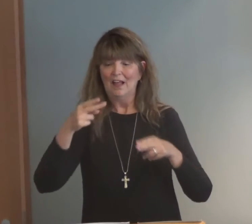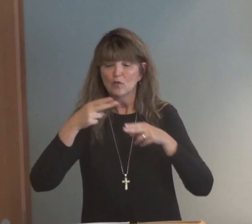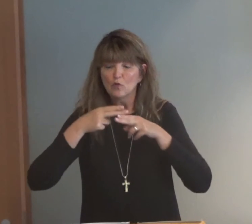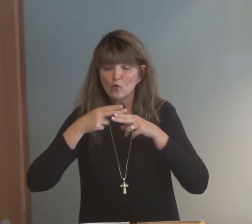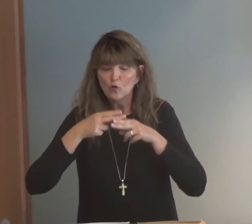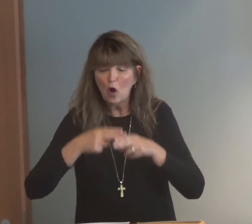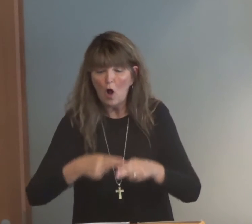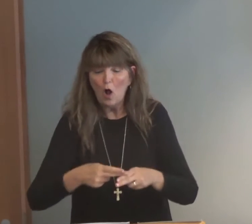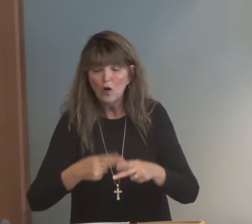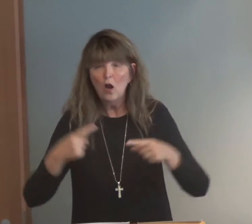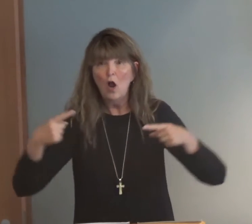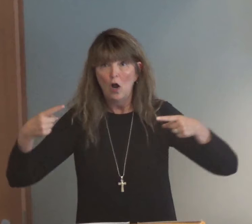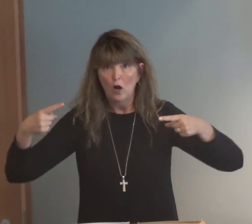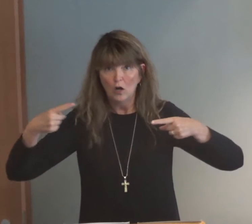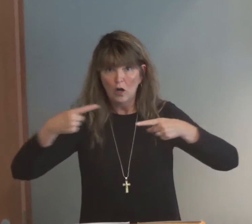We've got a name for this dilemma.